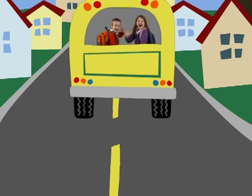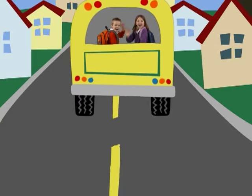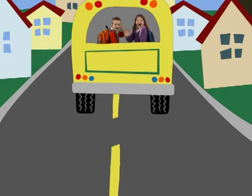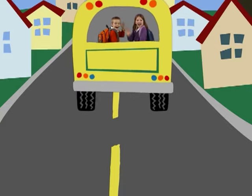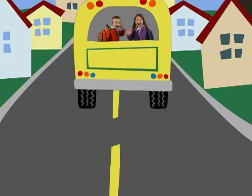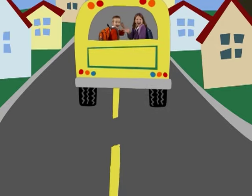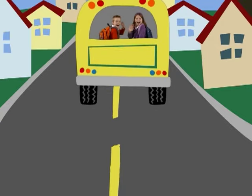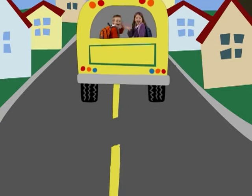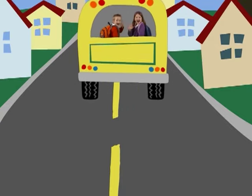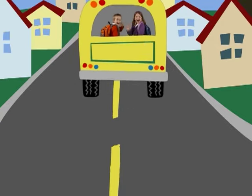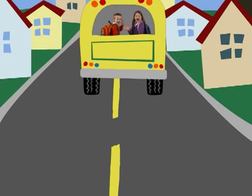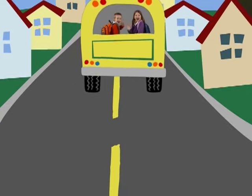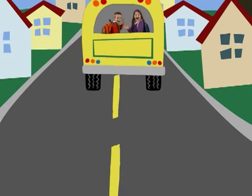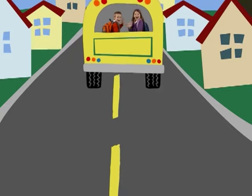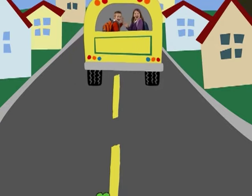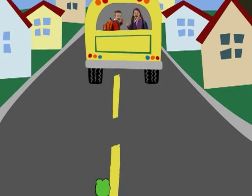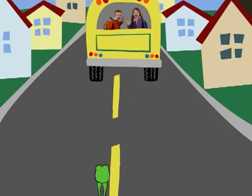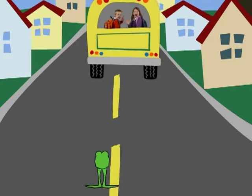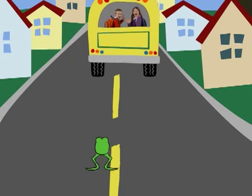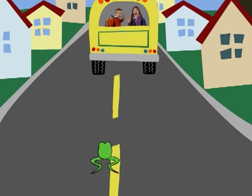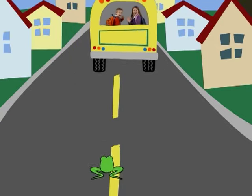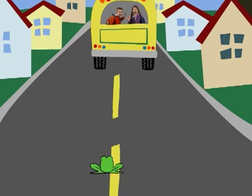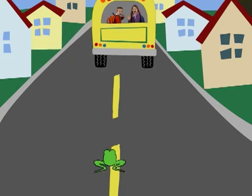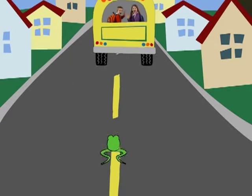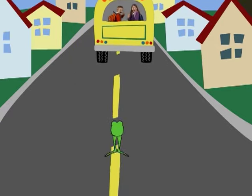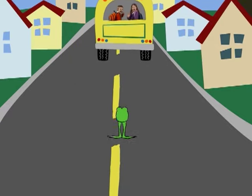Now I'm ready for school.